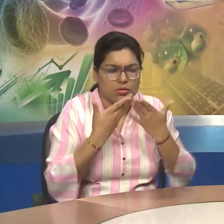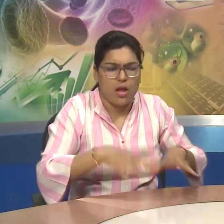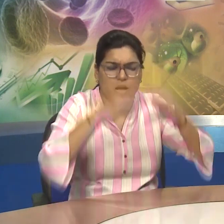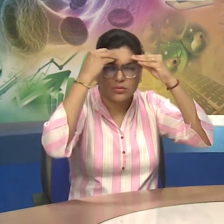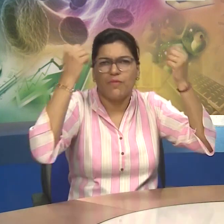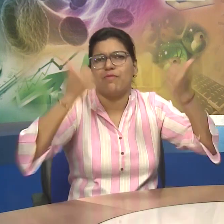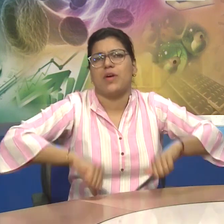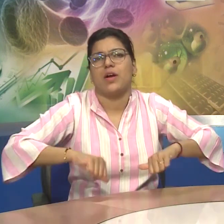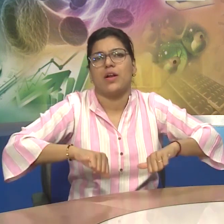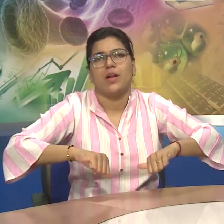Watching